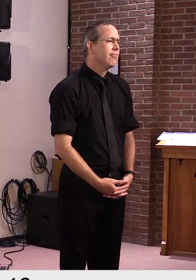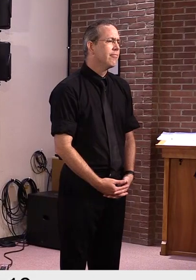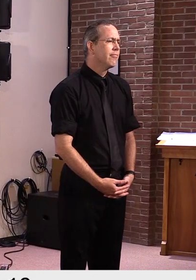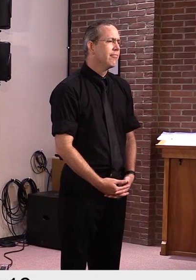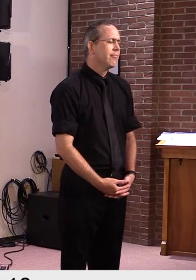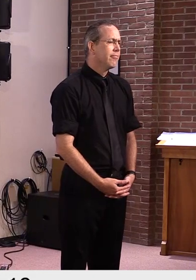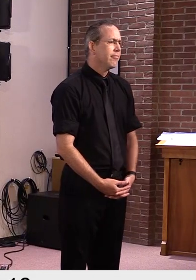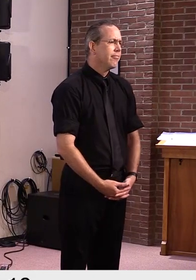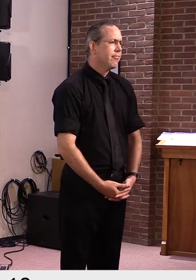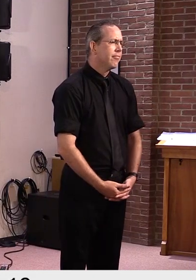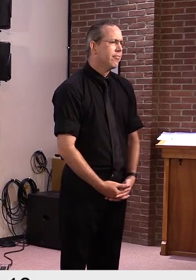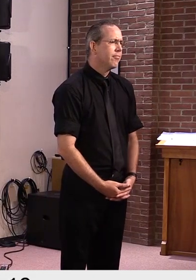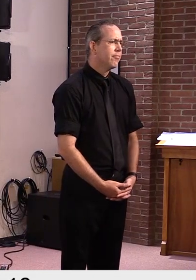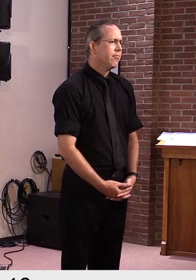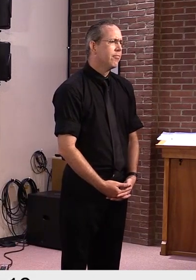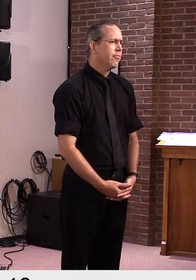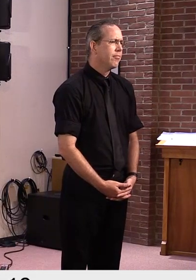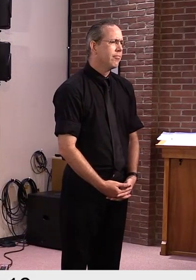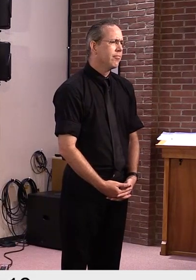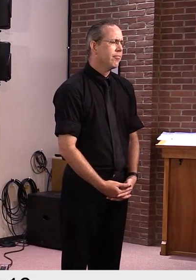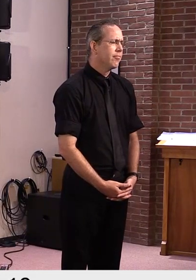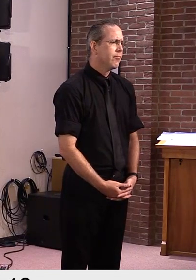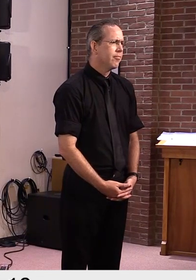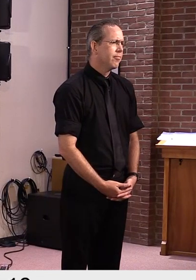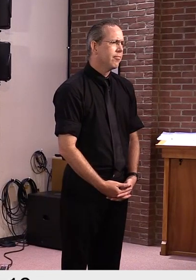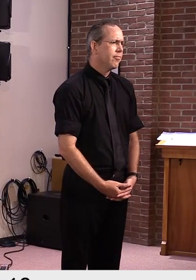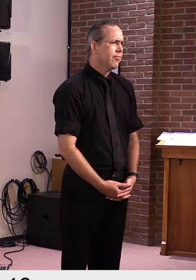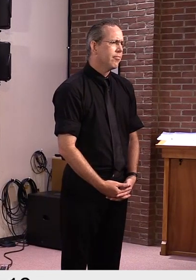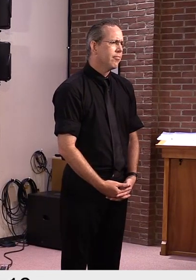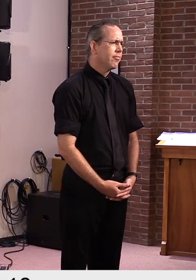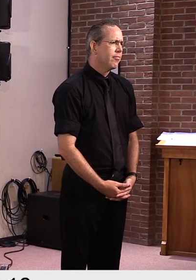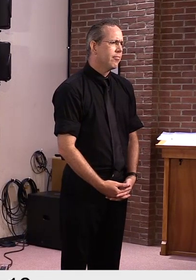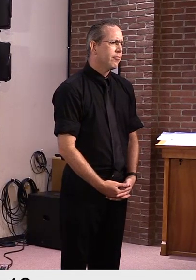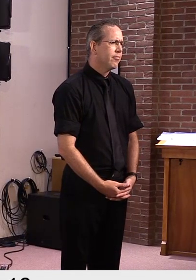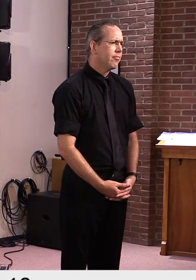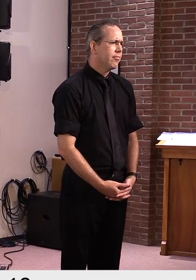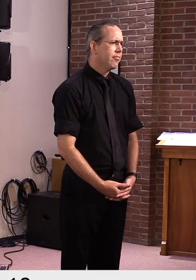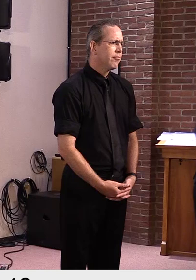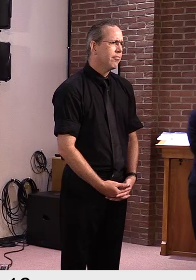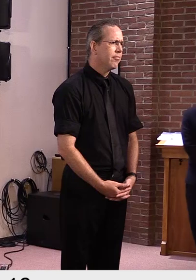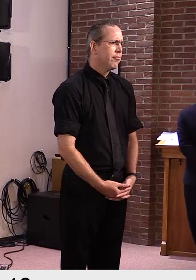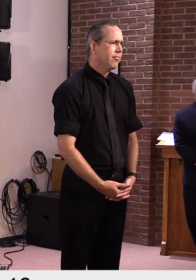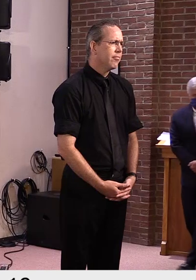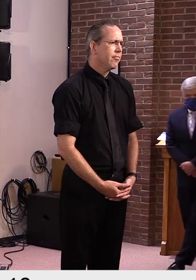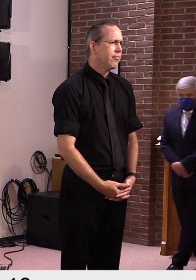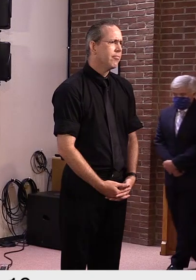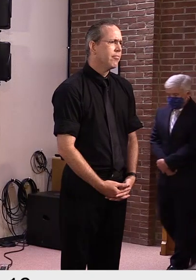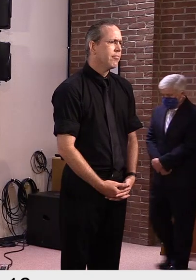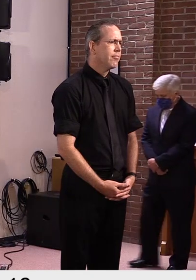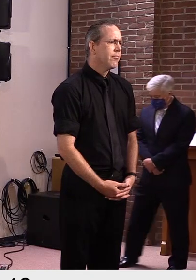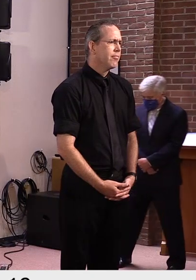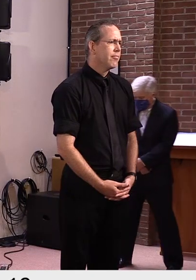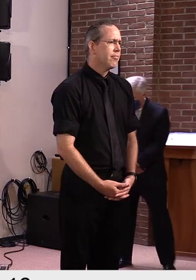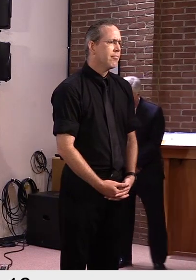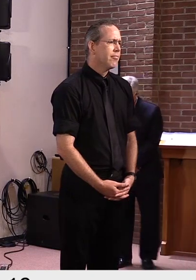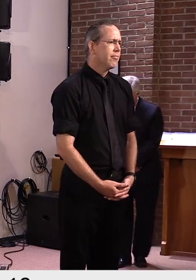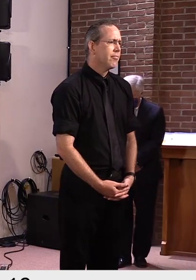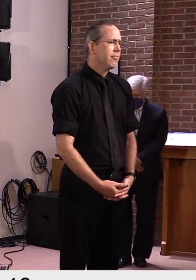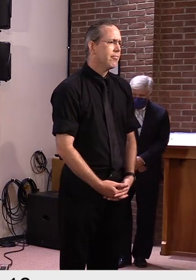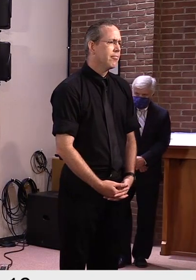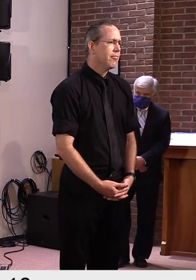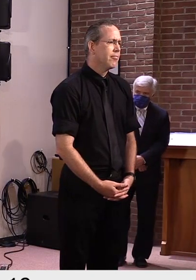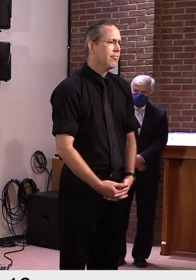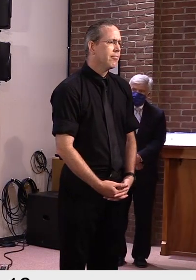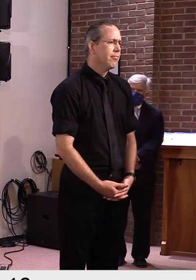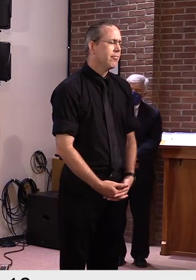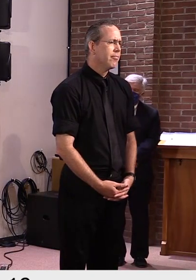with his voting history as an anti-vaxxer, I'm wondering if you were surprised that he was elected and, uh,